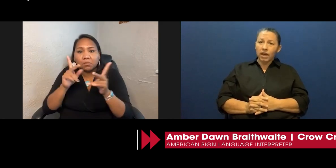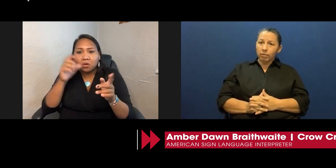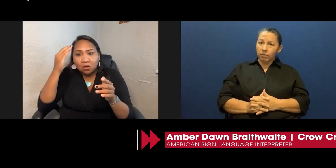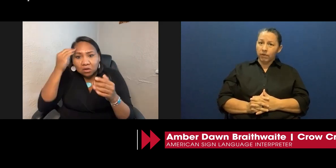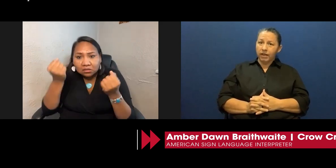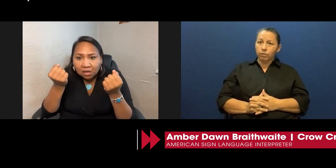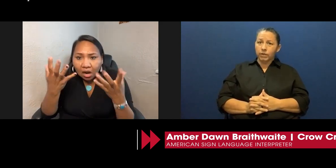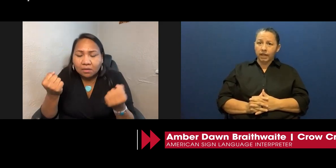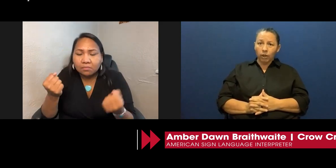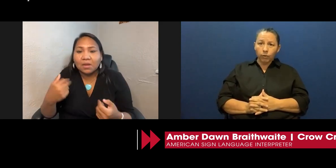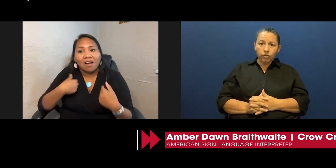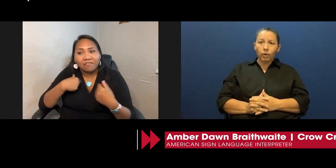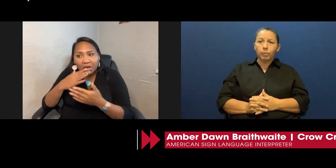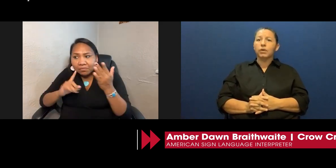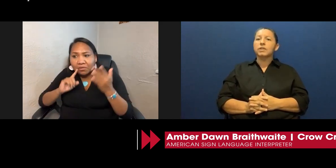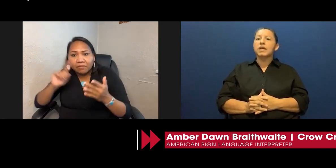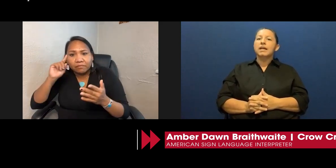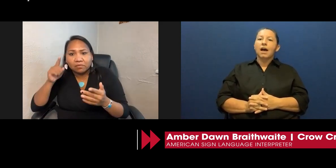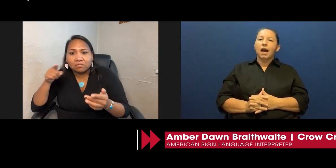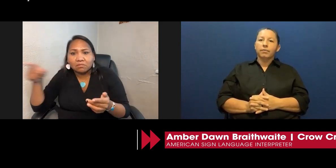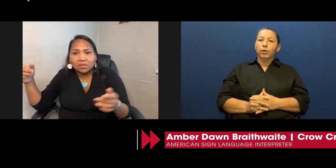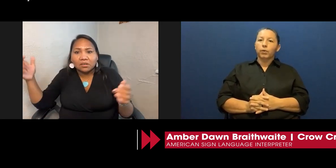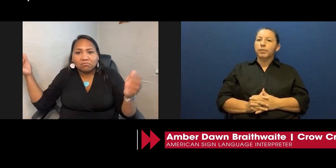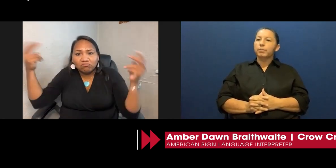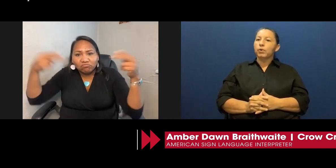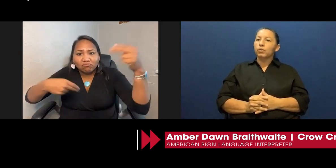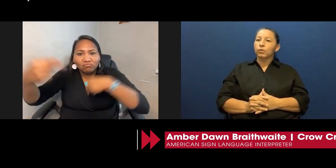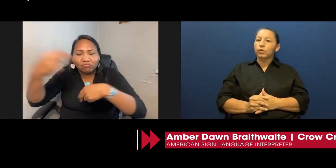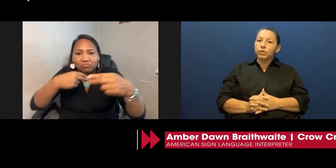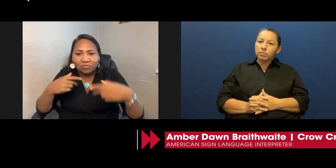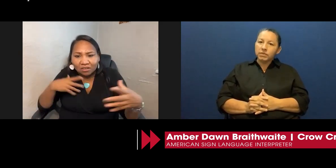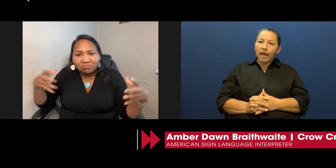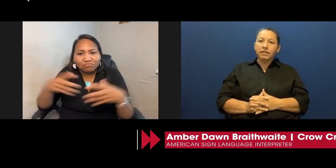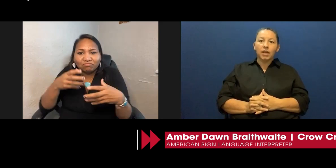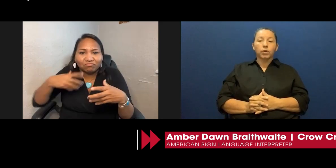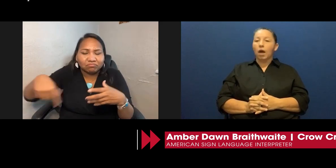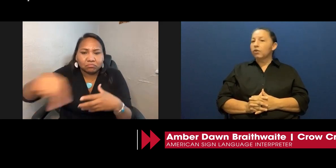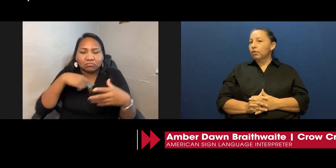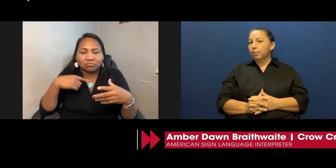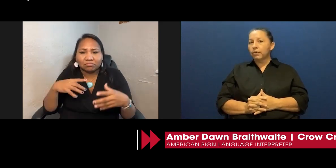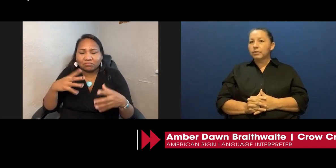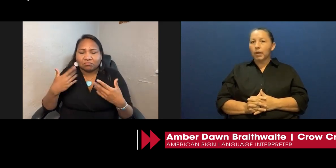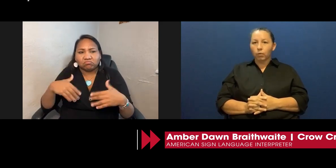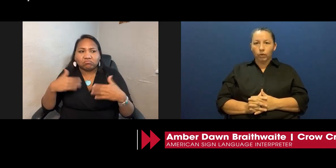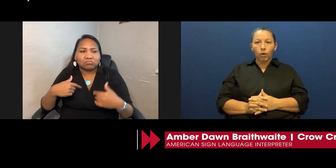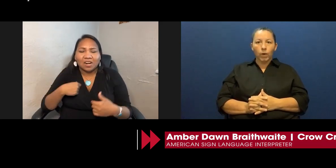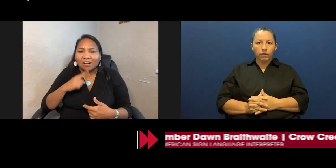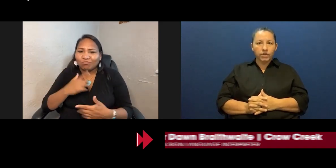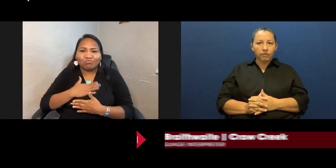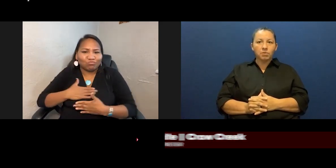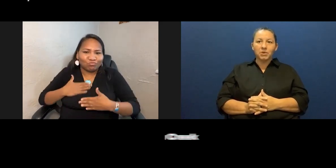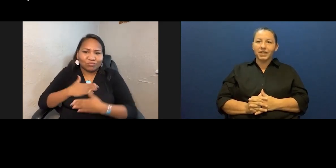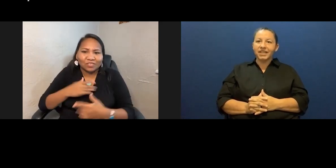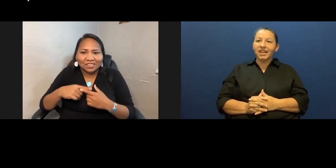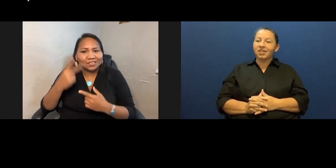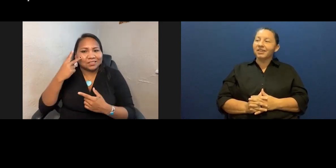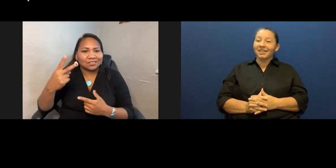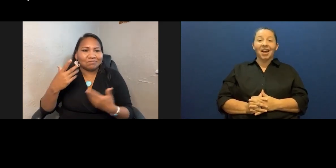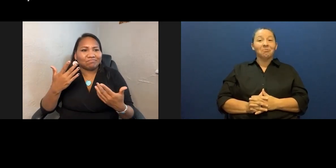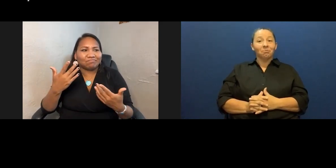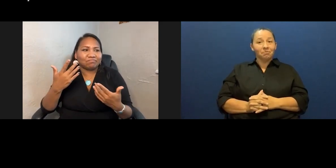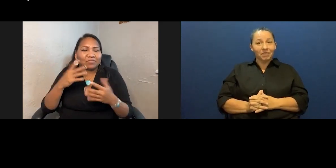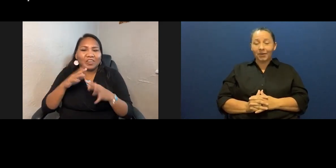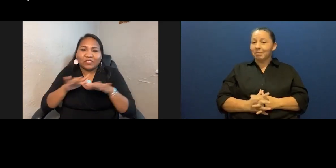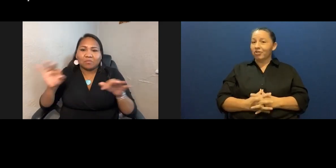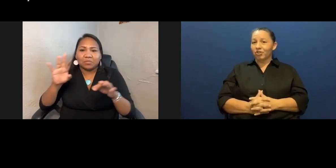They were able to provide us with sign language interpreters. Uh, there were people who knew some sign that were not interpreters, but were aware of the deaf community. And